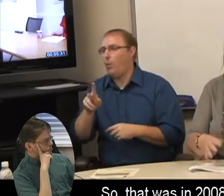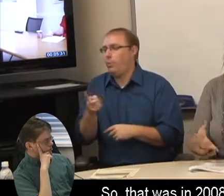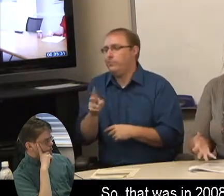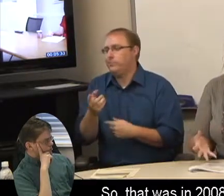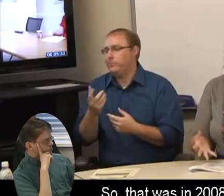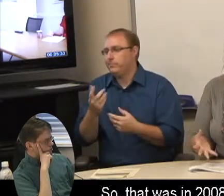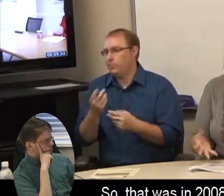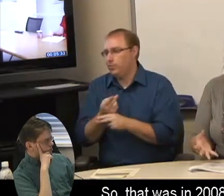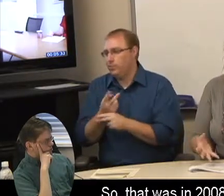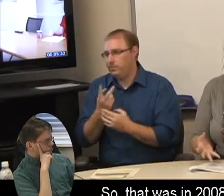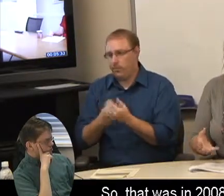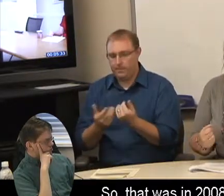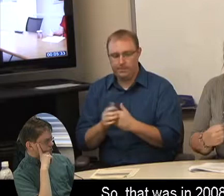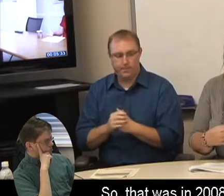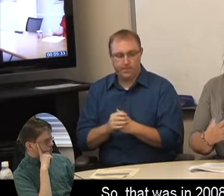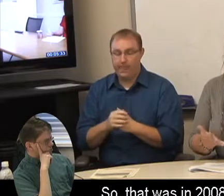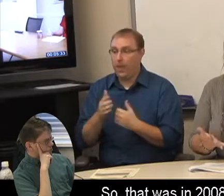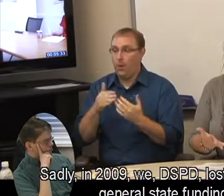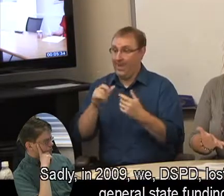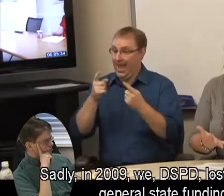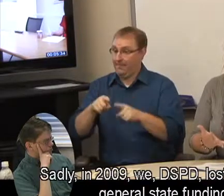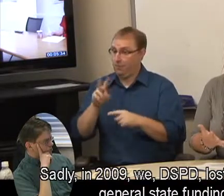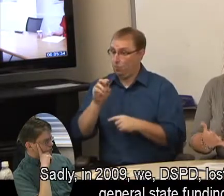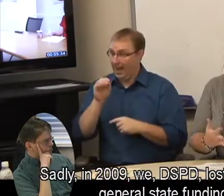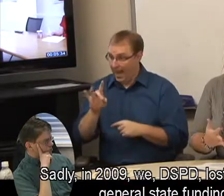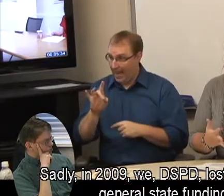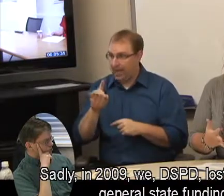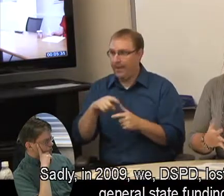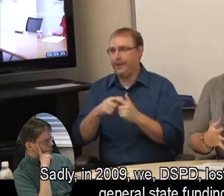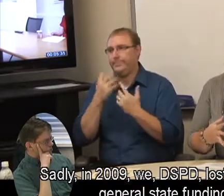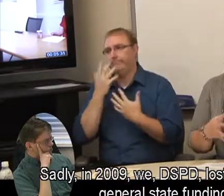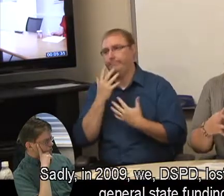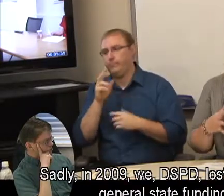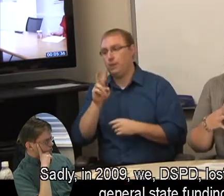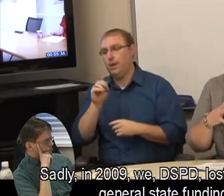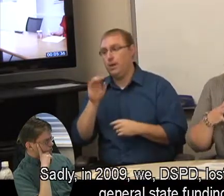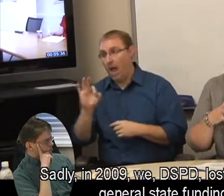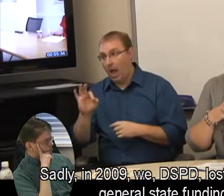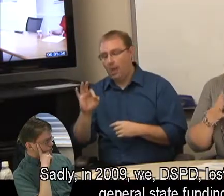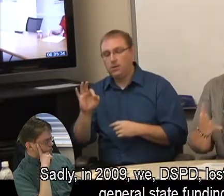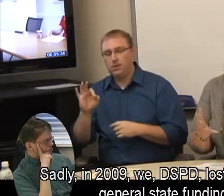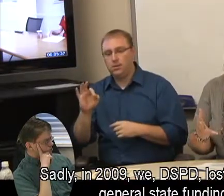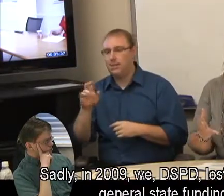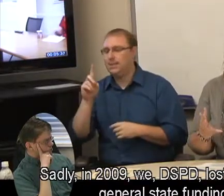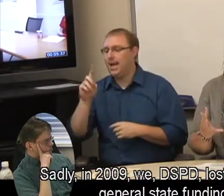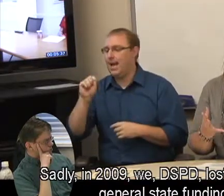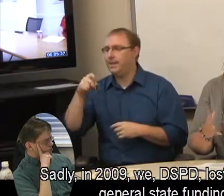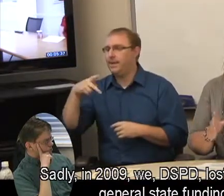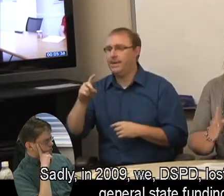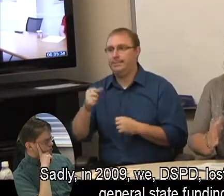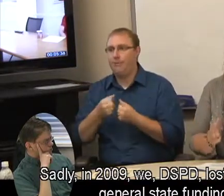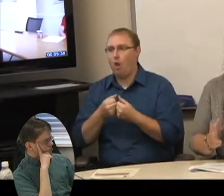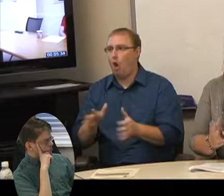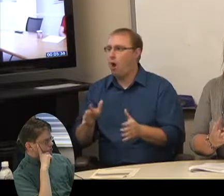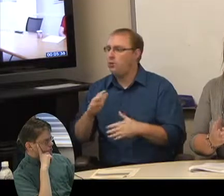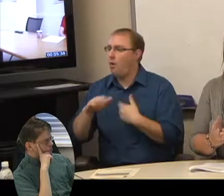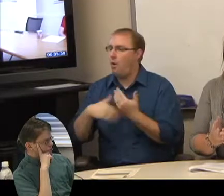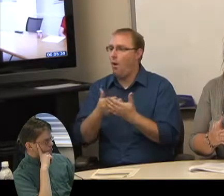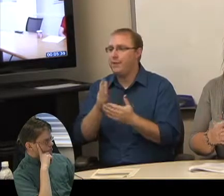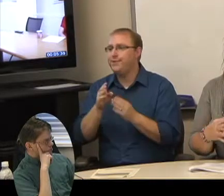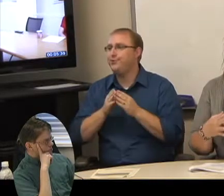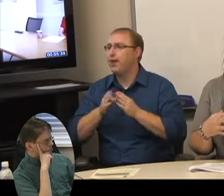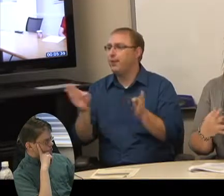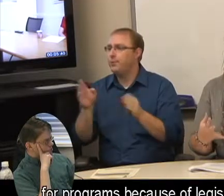So that was in 2008. Sadly, in 2009, DSPD lost all of their general state